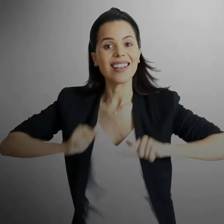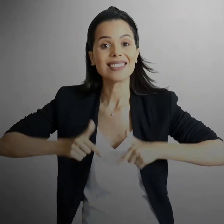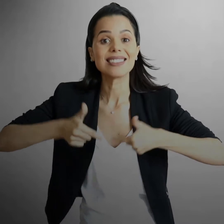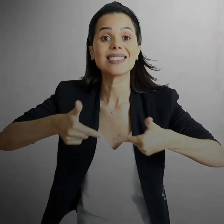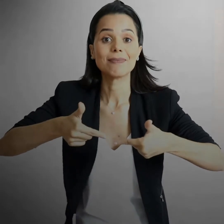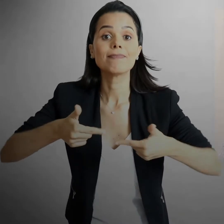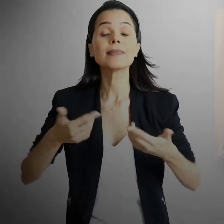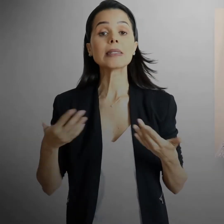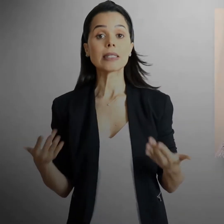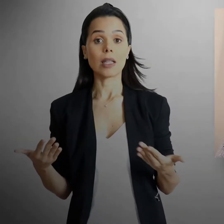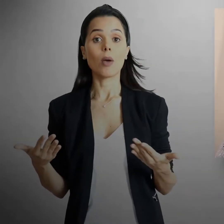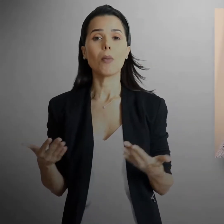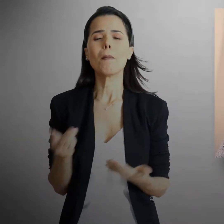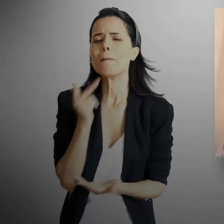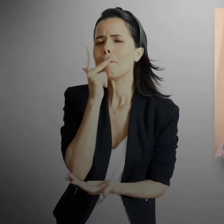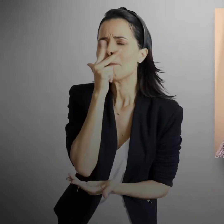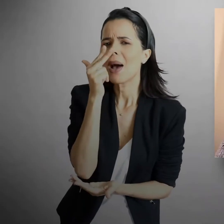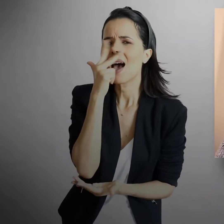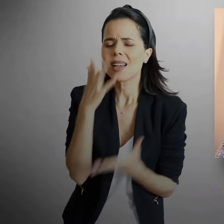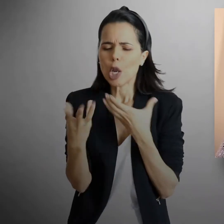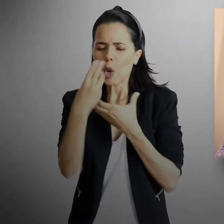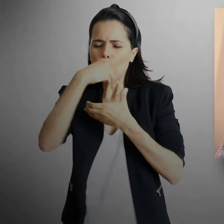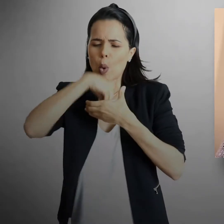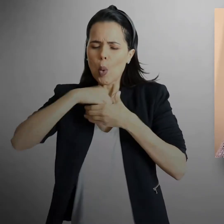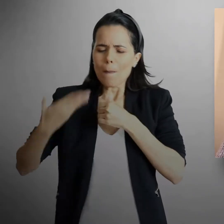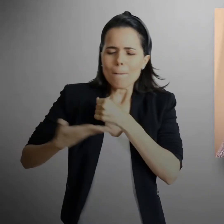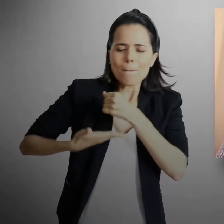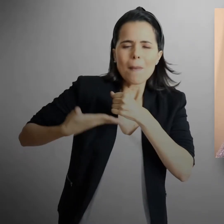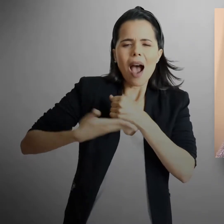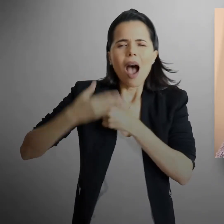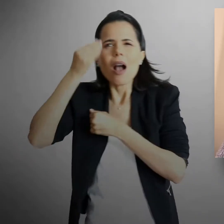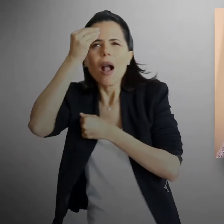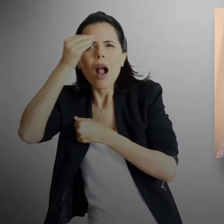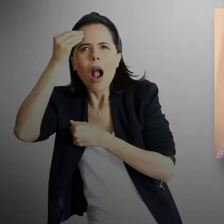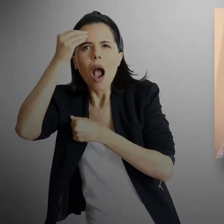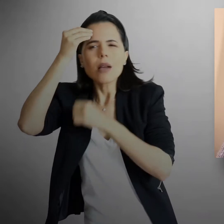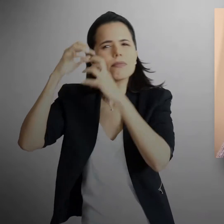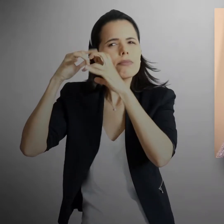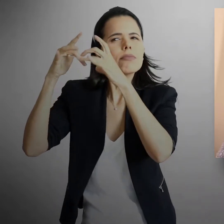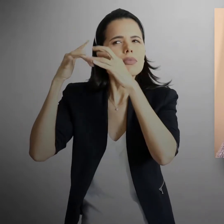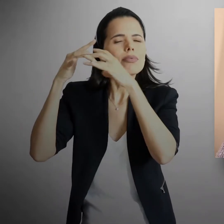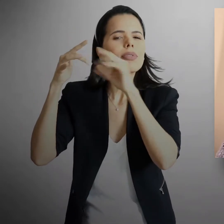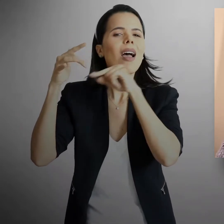So it seems as though the core of human sensibility and